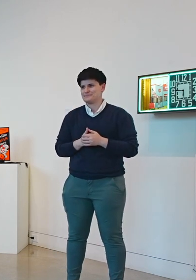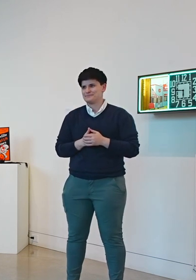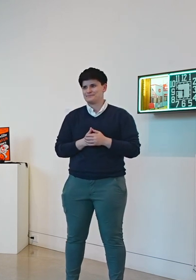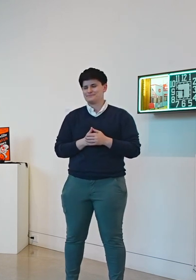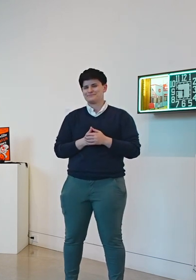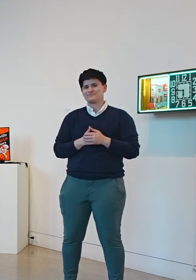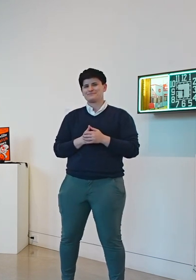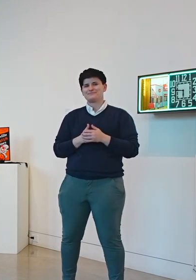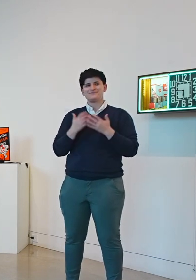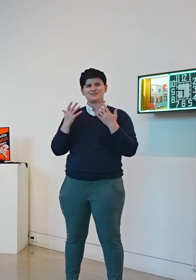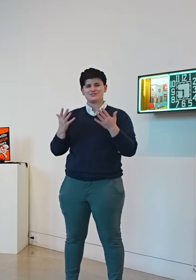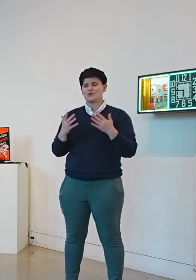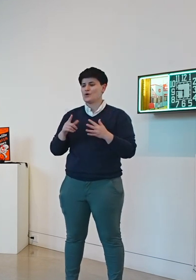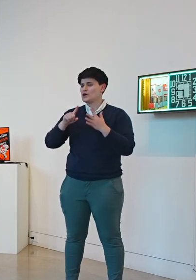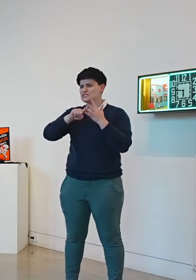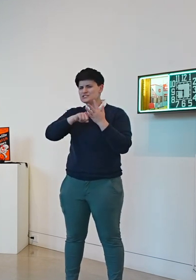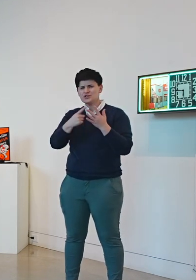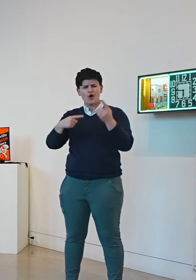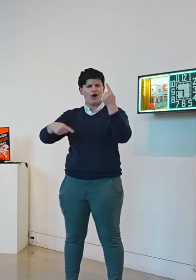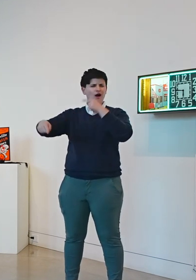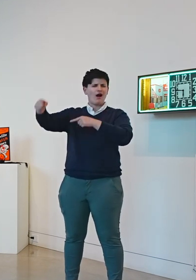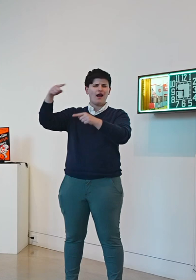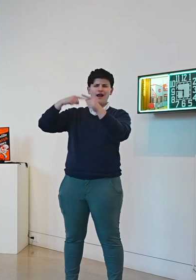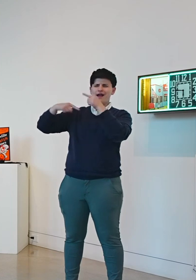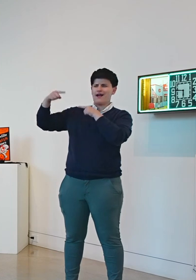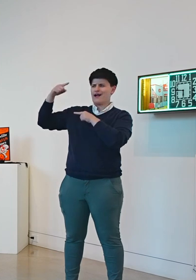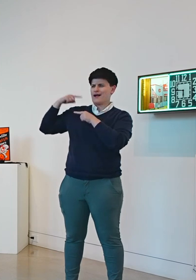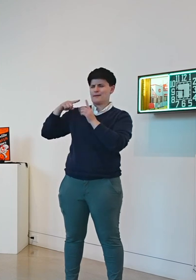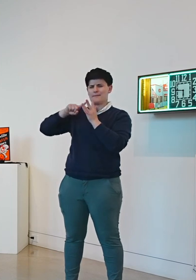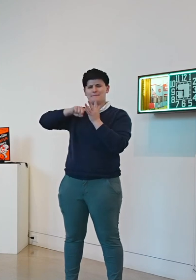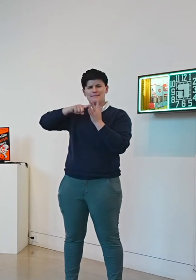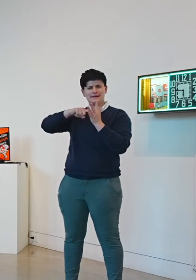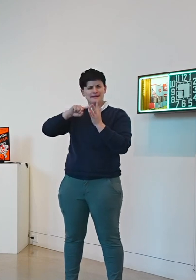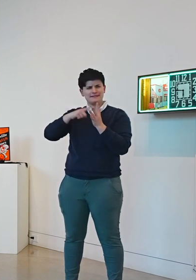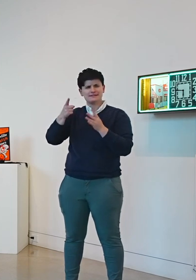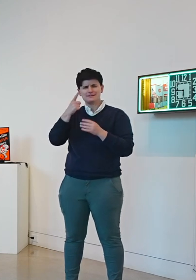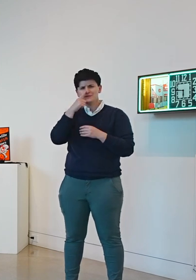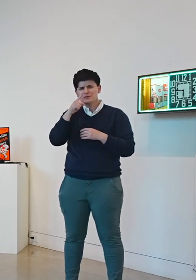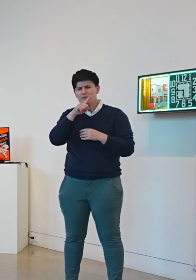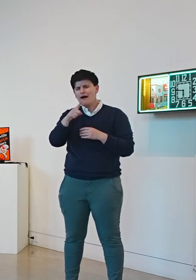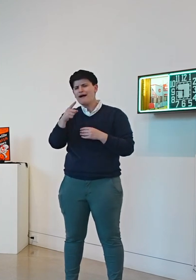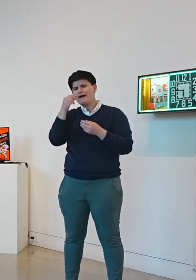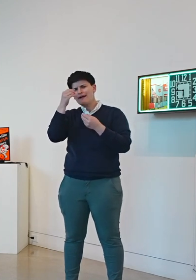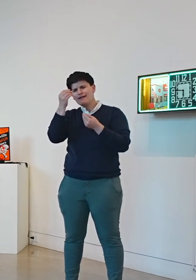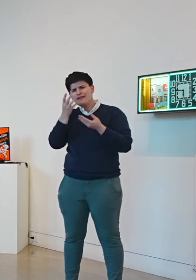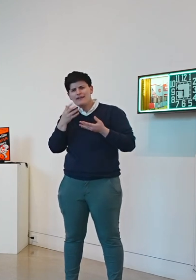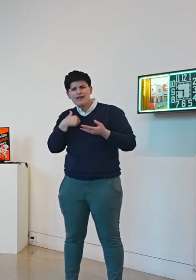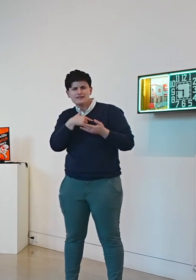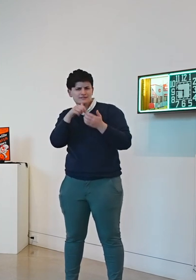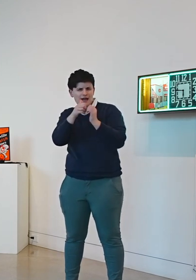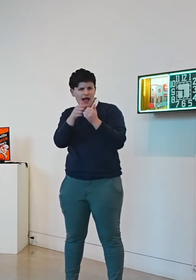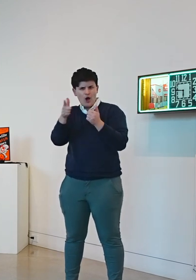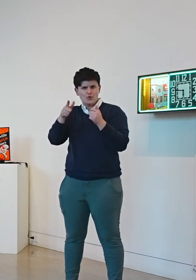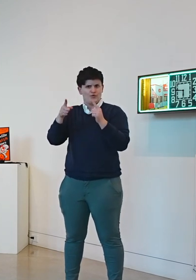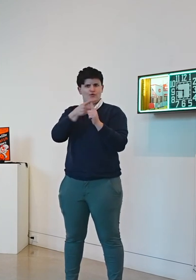And so let's start all the way from the beginning and tell us you know how you got introduced to art.